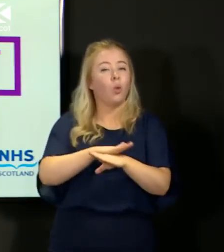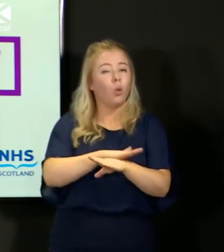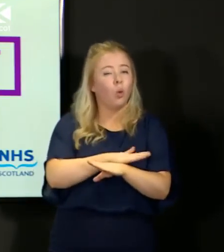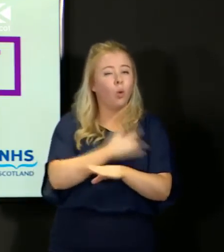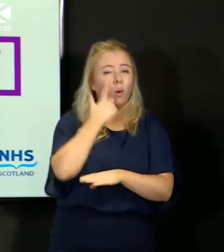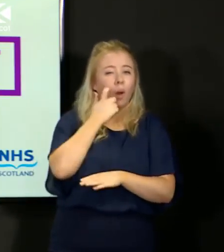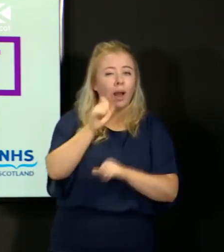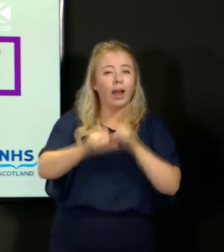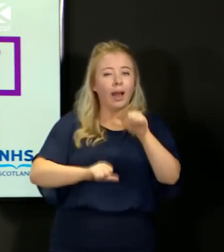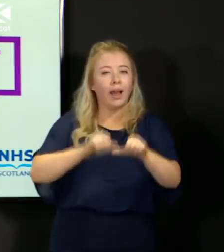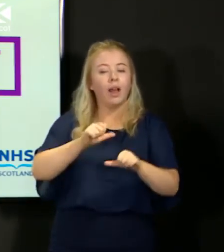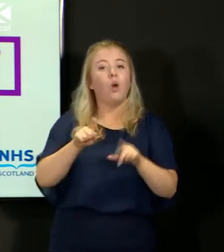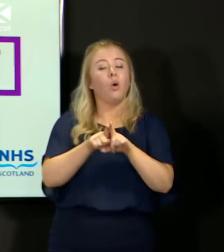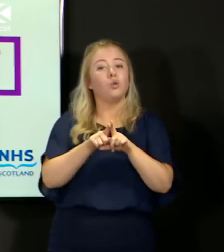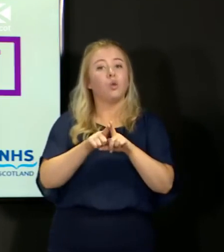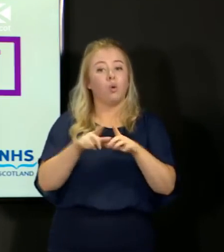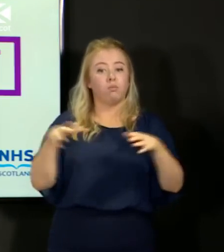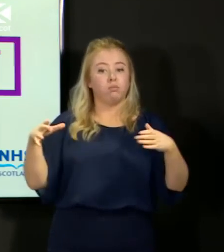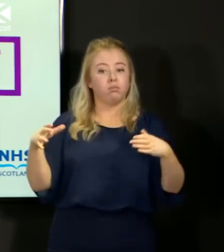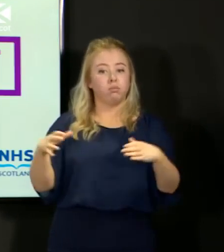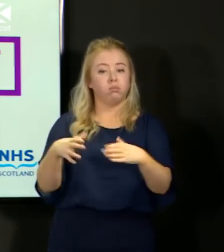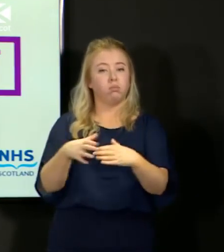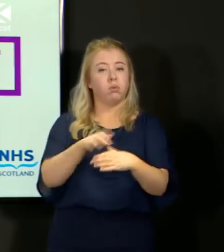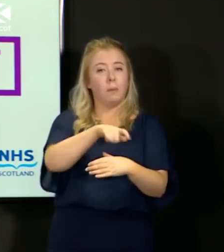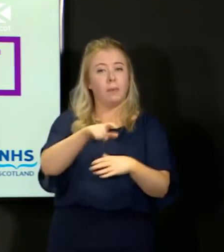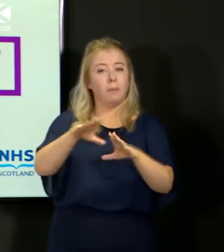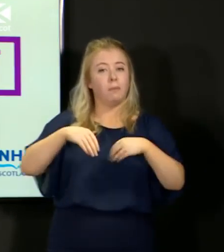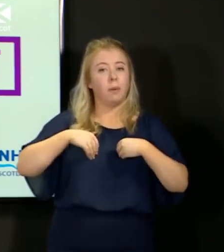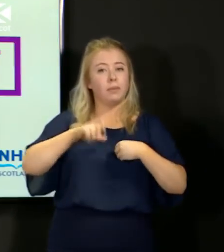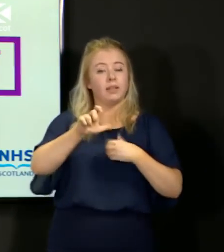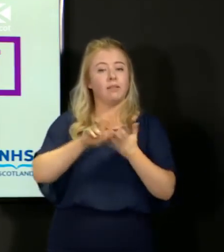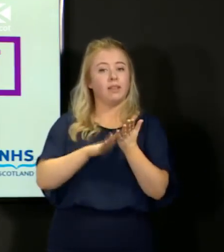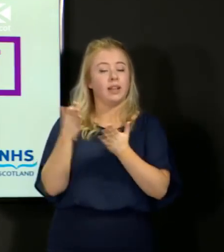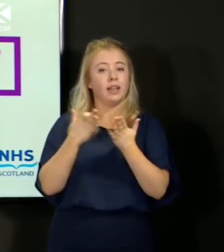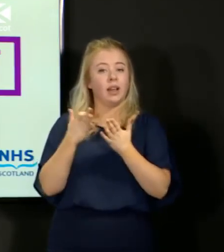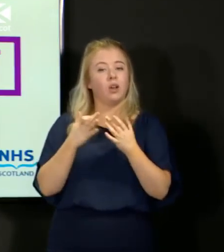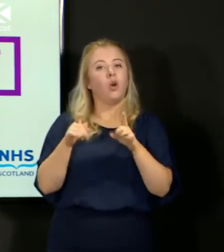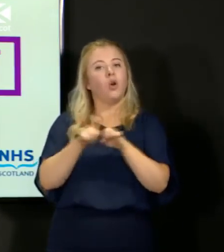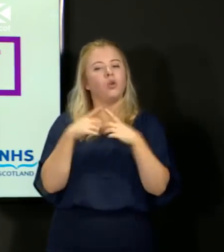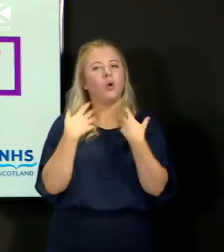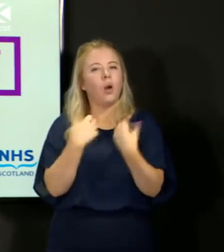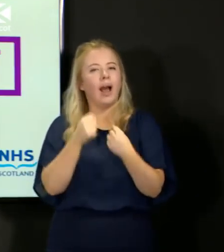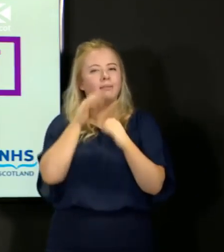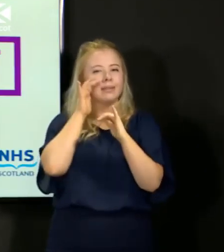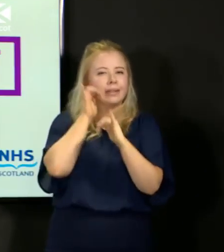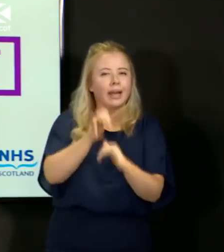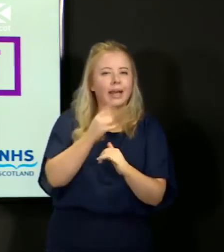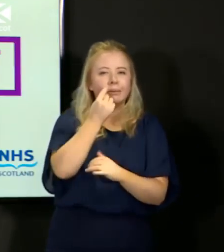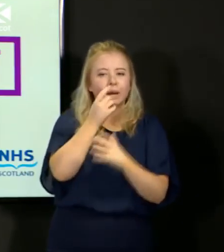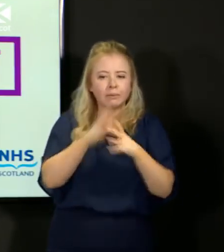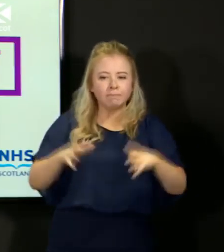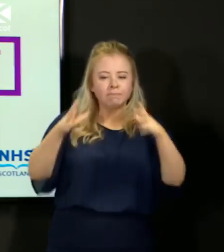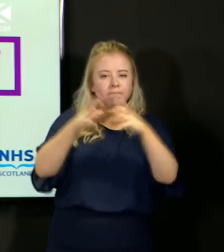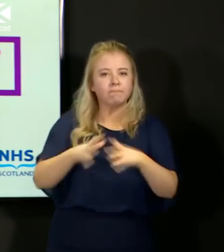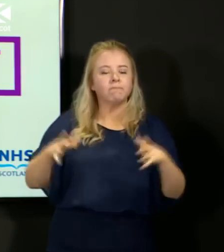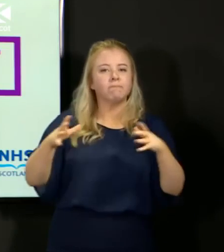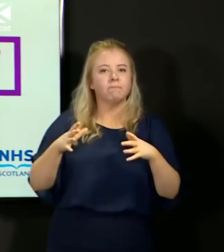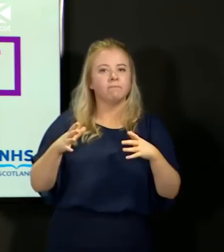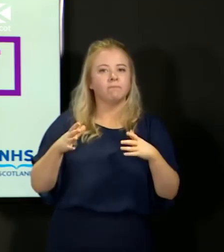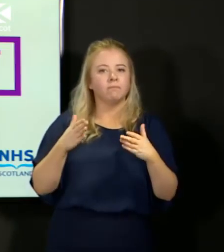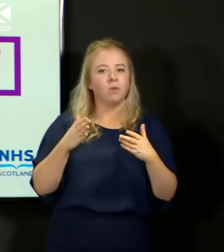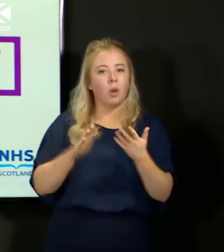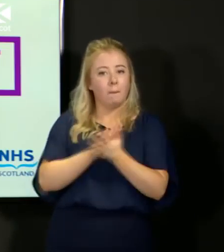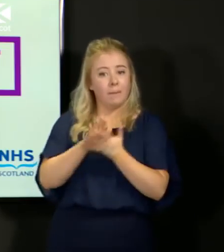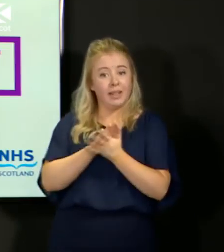as less and less people have the virus, we have the testing capacity that that is leaving open means that that